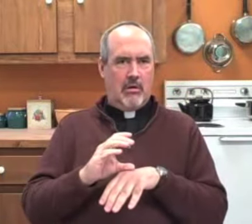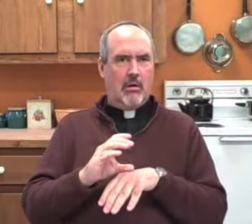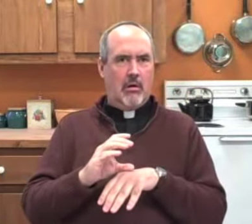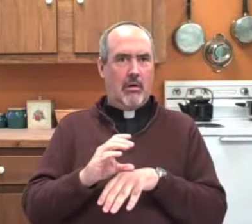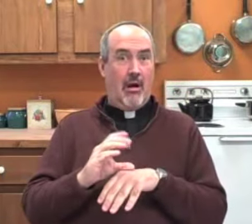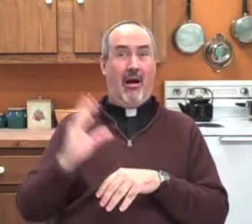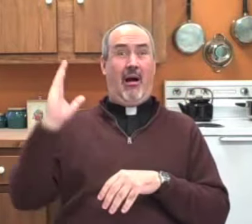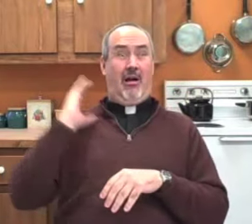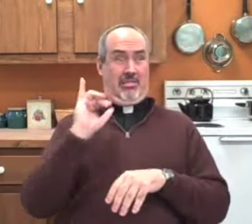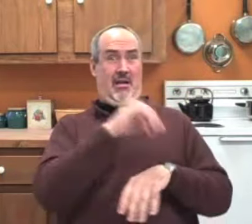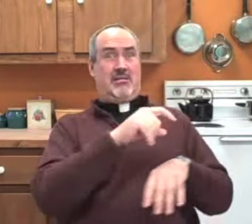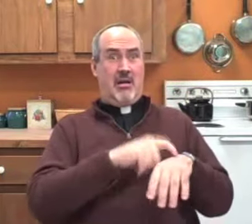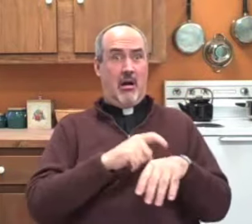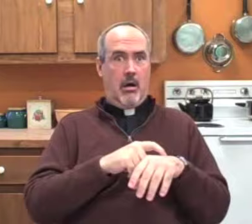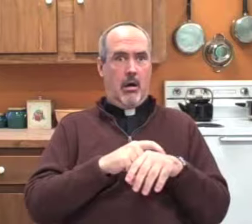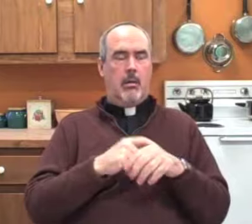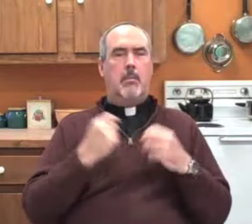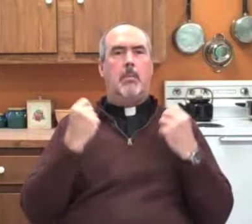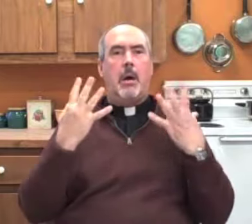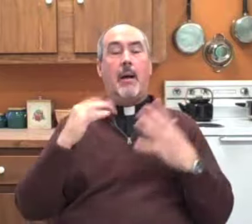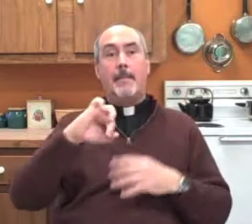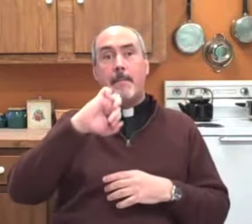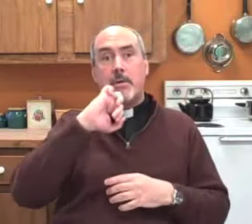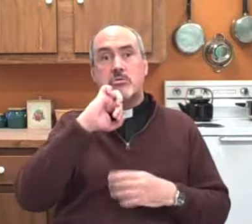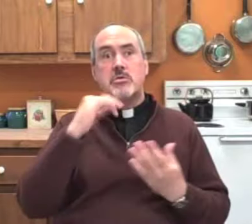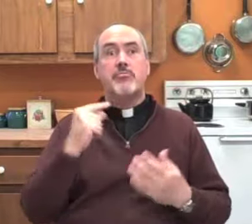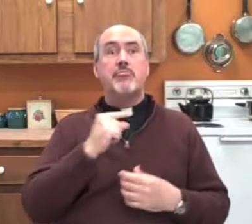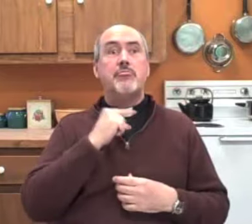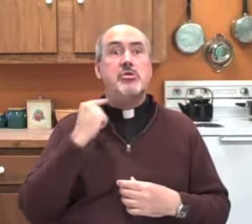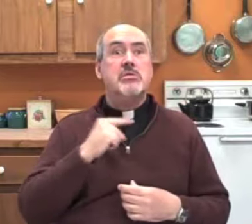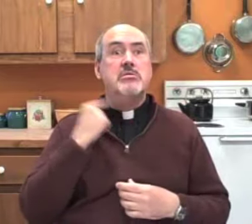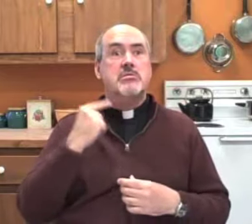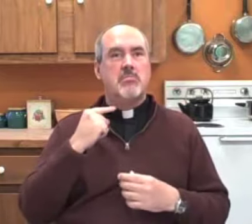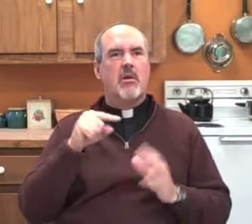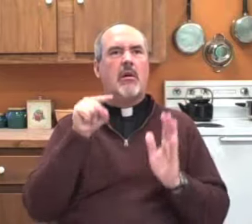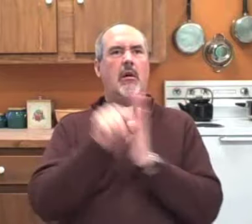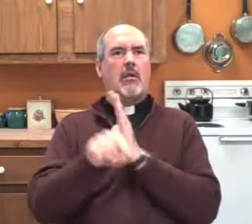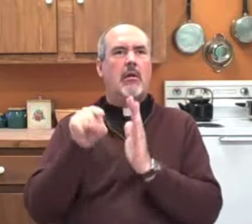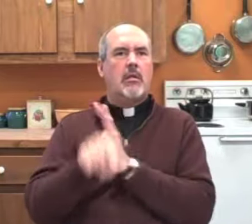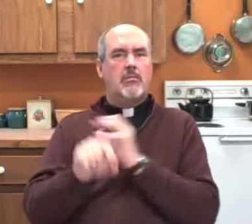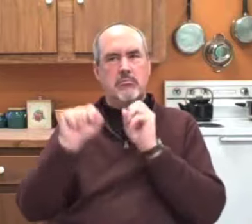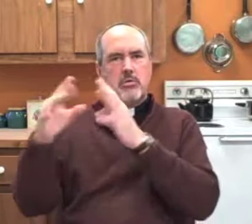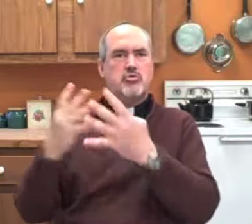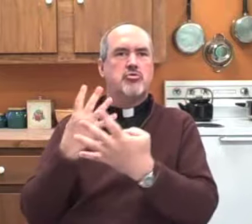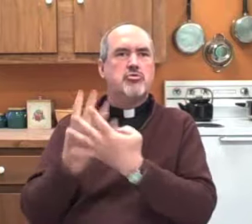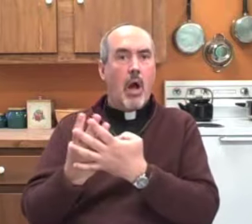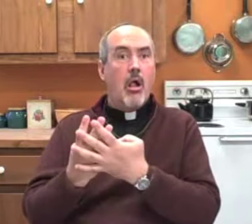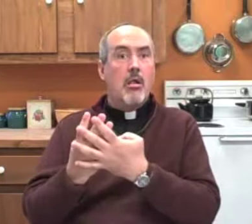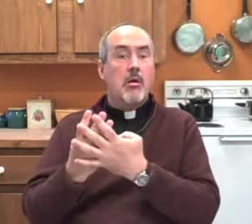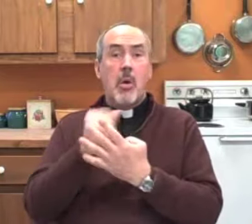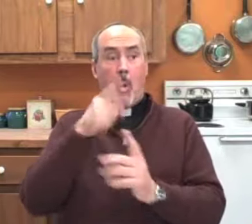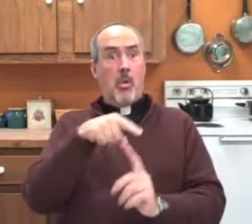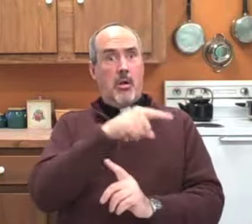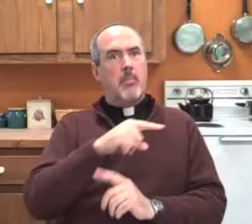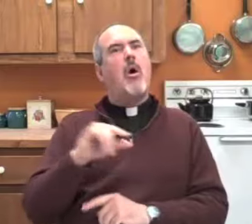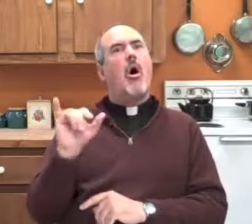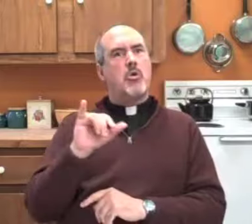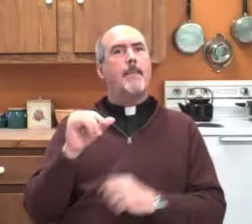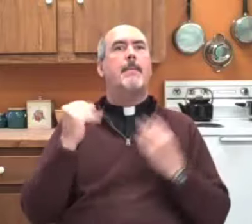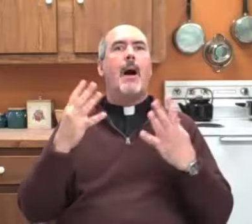against the Catholic Church. During that time, many bishops and priests were either assassinated or put in jail.